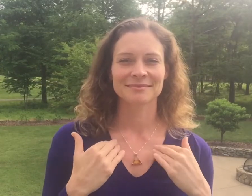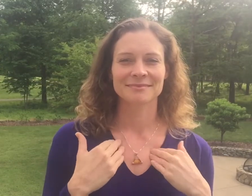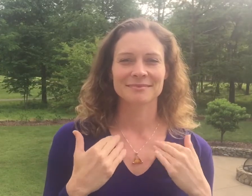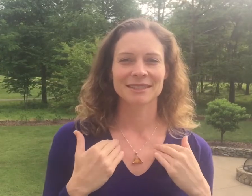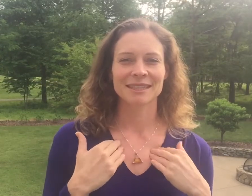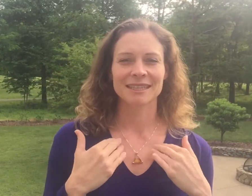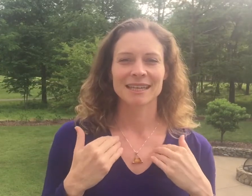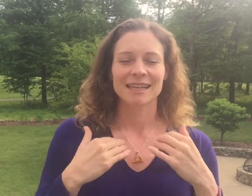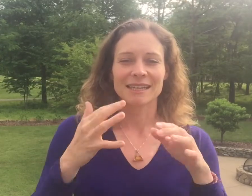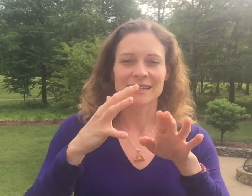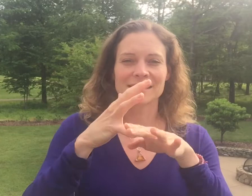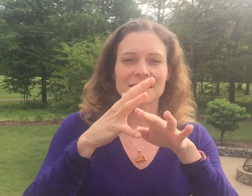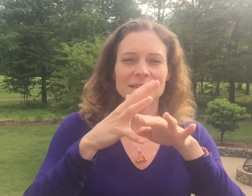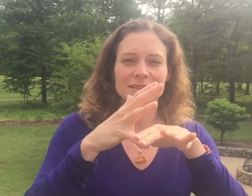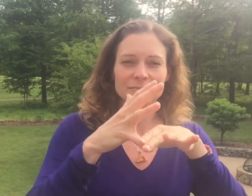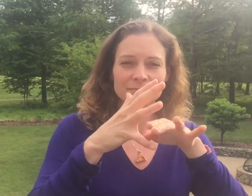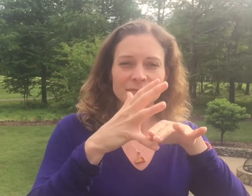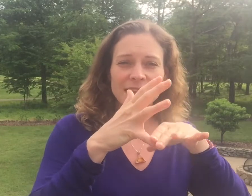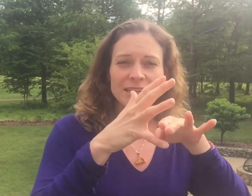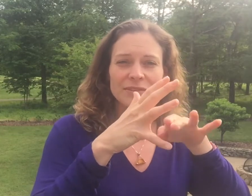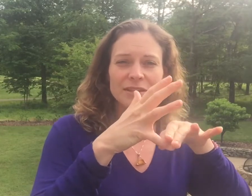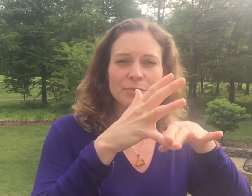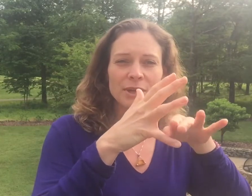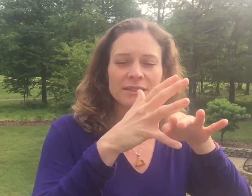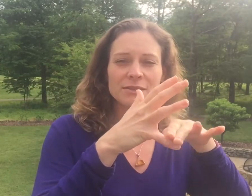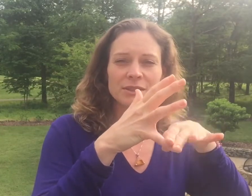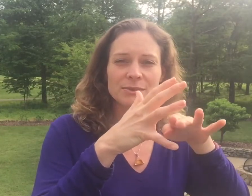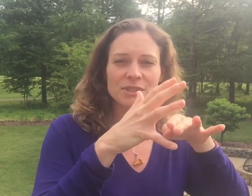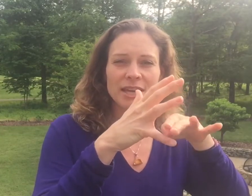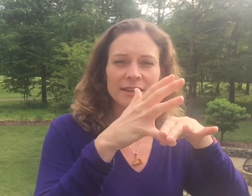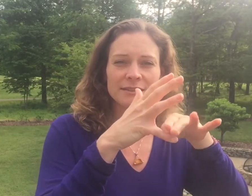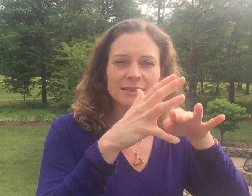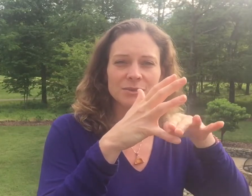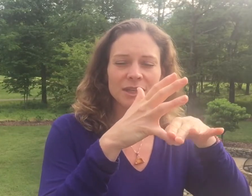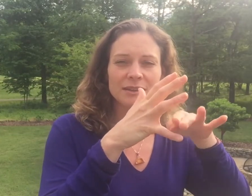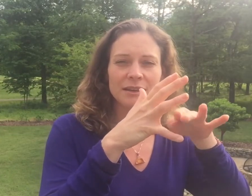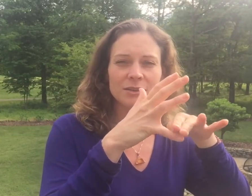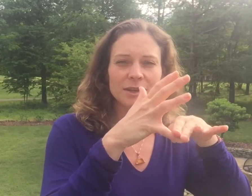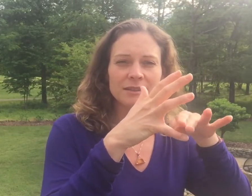Good. Next, the tiny finger point. So you can switch hands and do it on the other one.